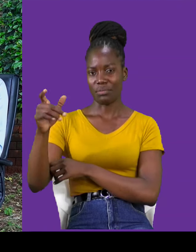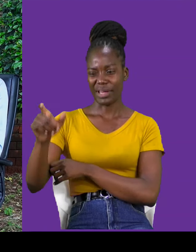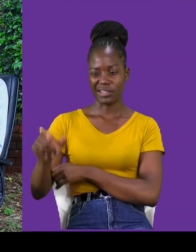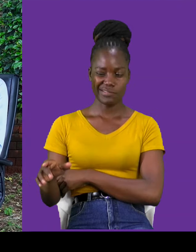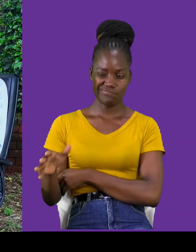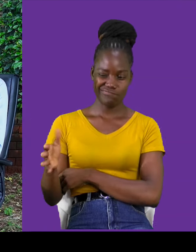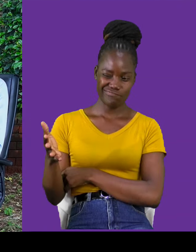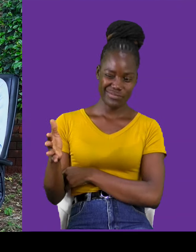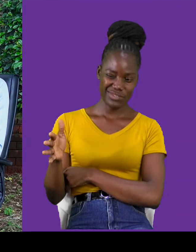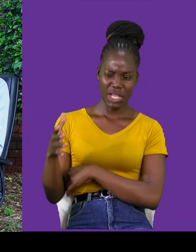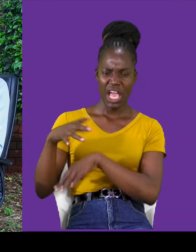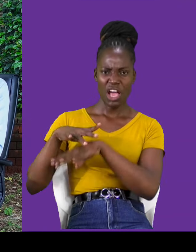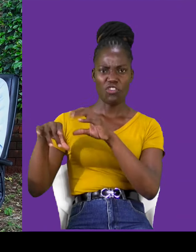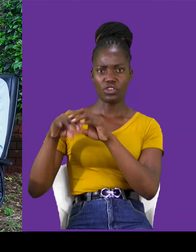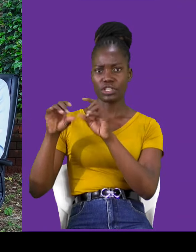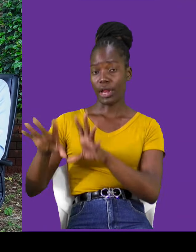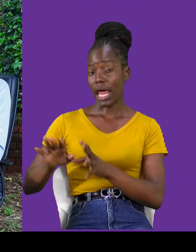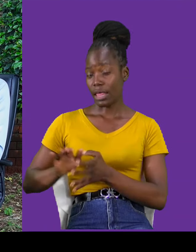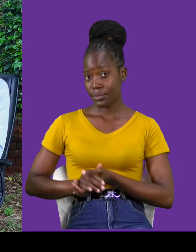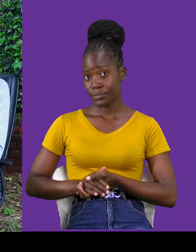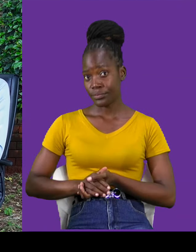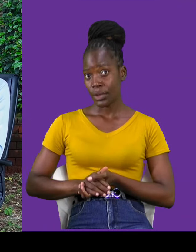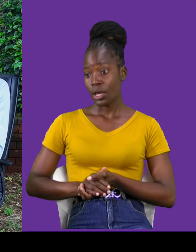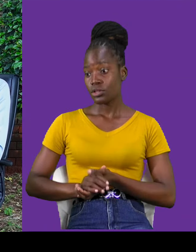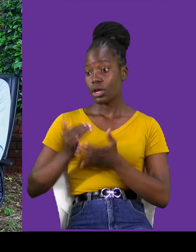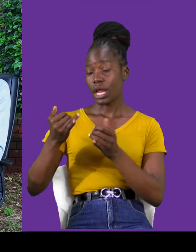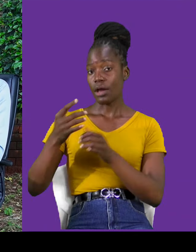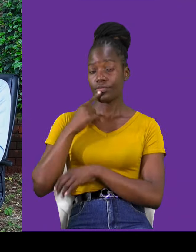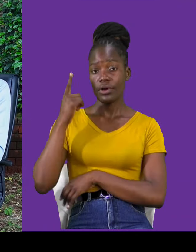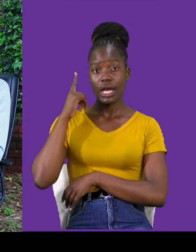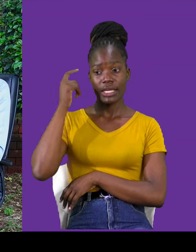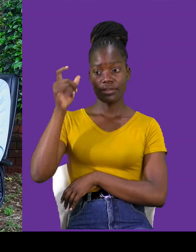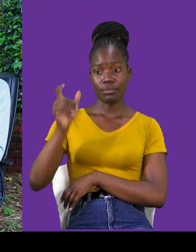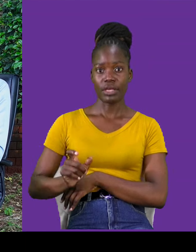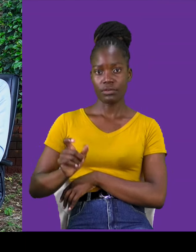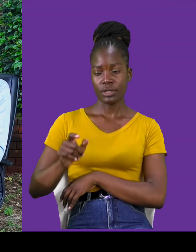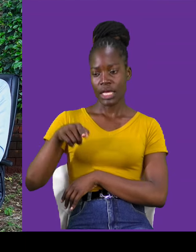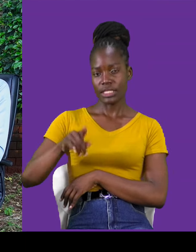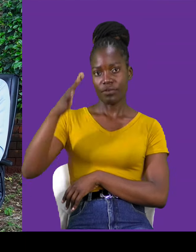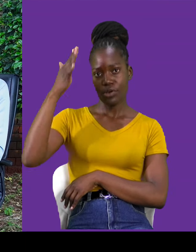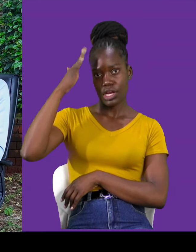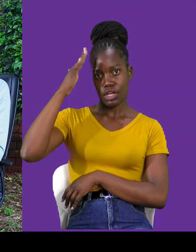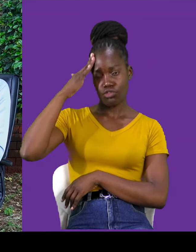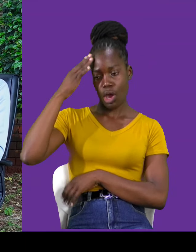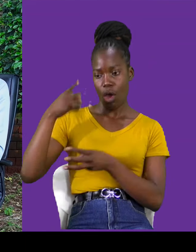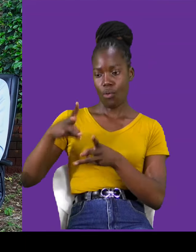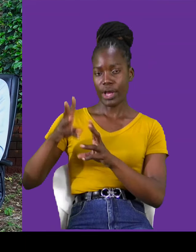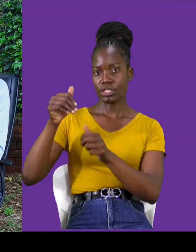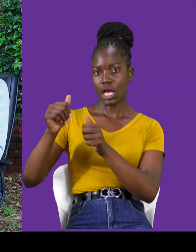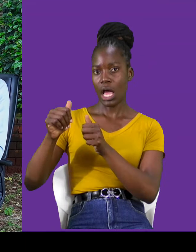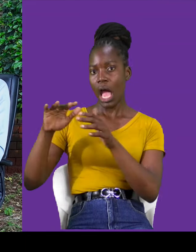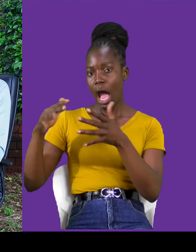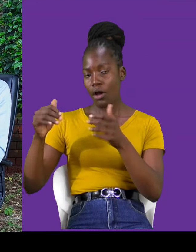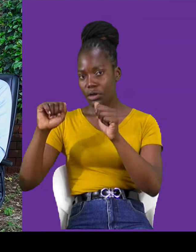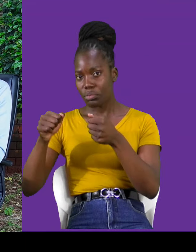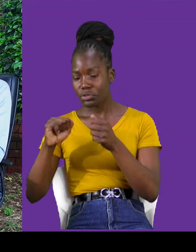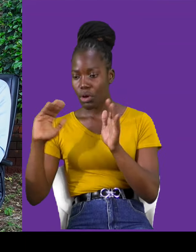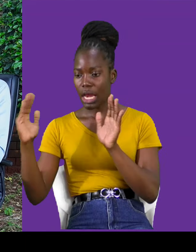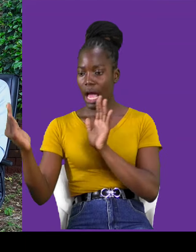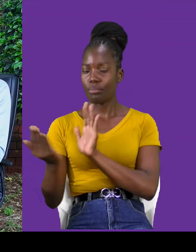very uncomfortable. So, for a deaf person, they know on ways how to approach these things. They know on how